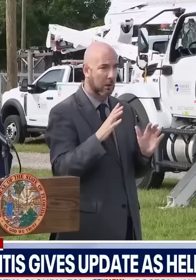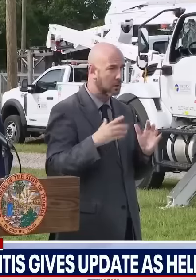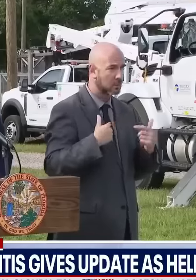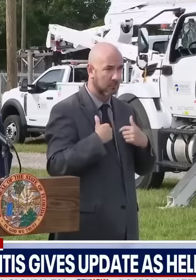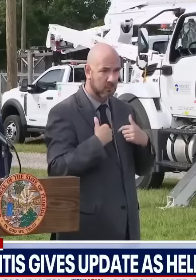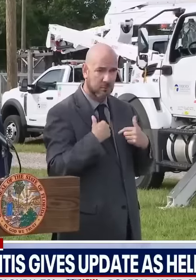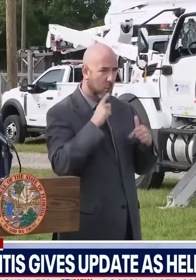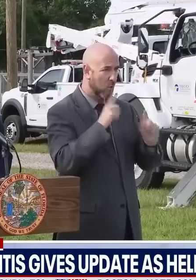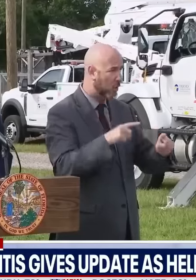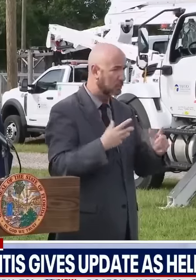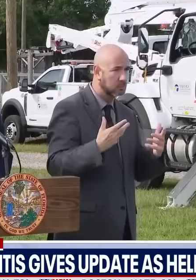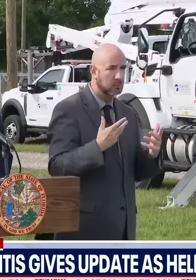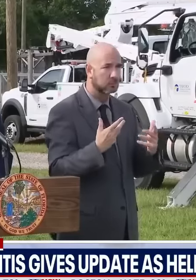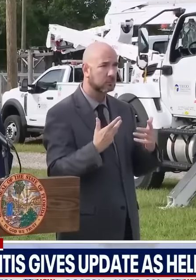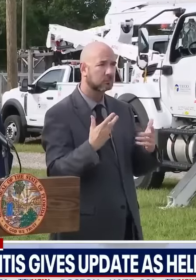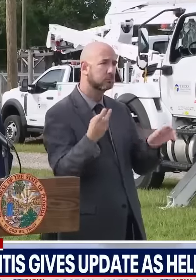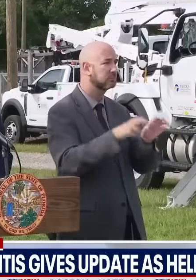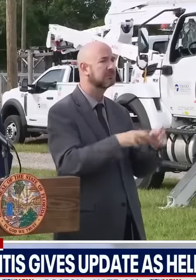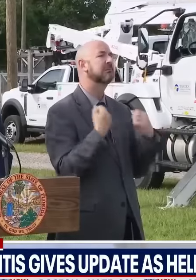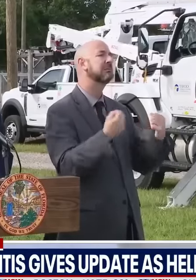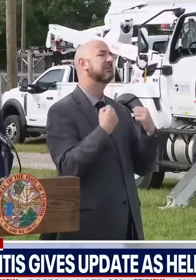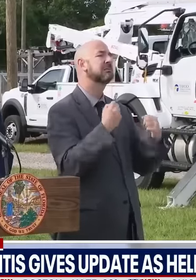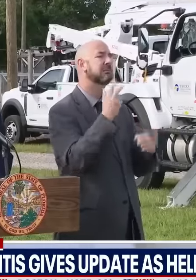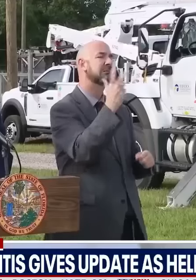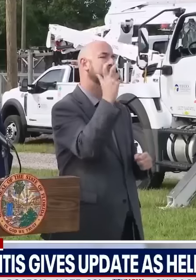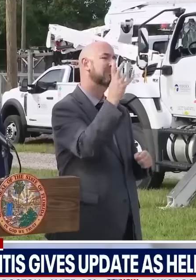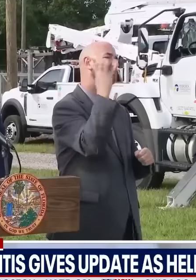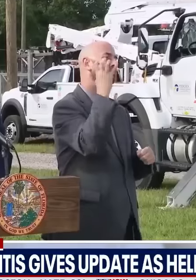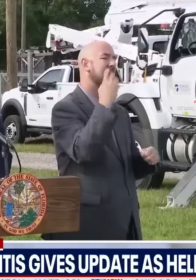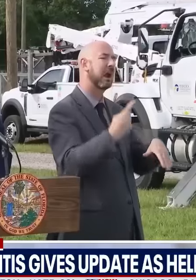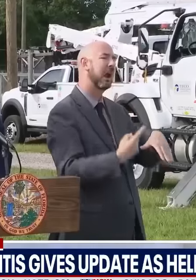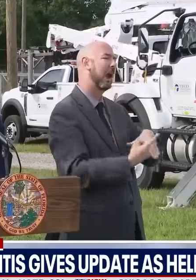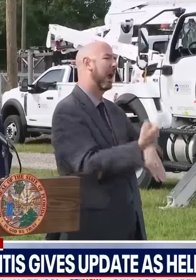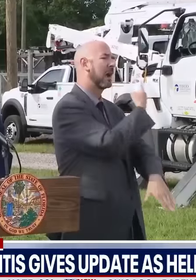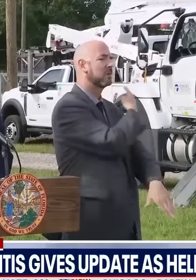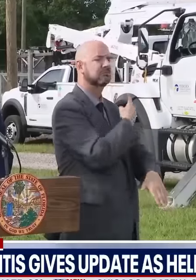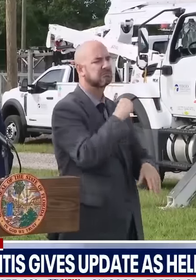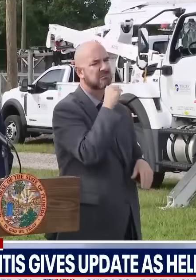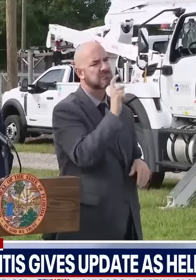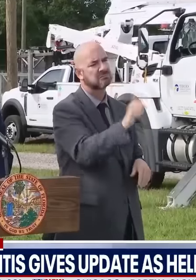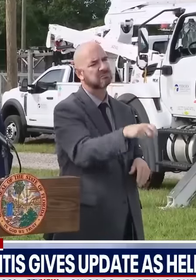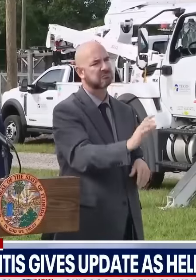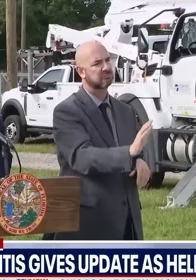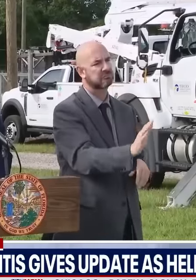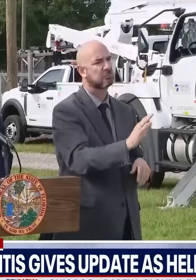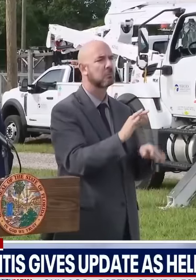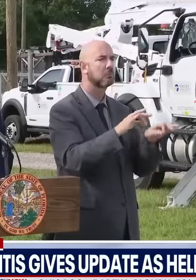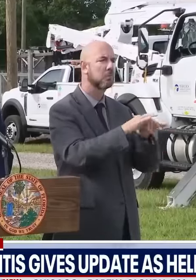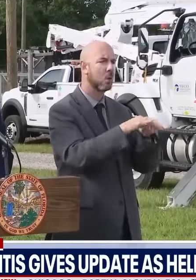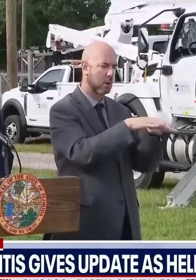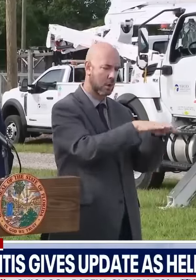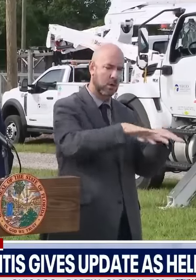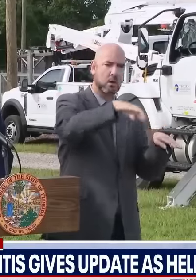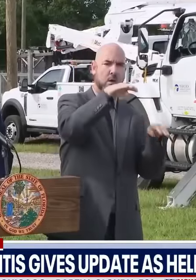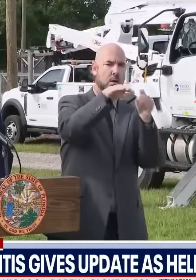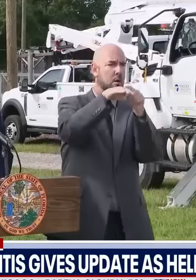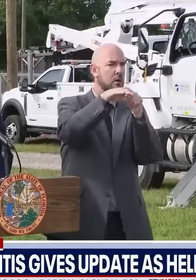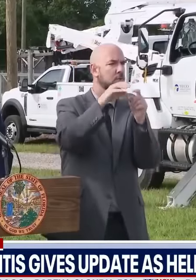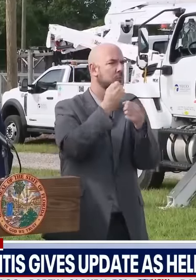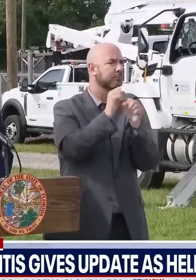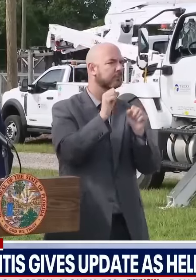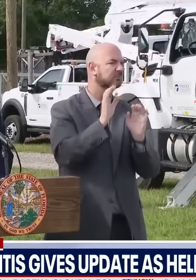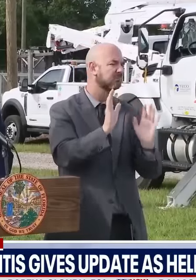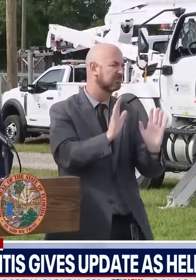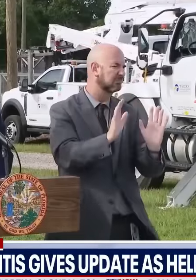You can evacuate safely to higher ground. There's shelters, there's hotels, friends, houses, family. All that is